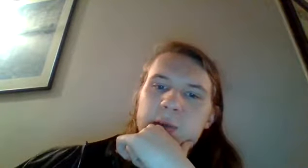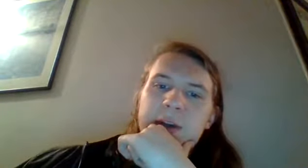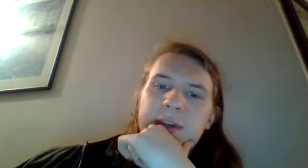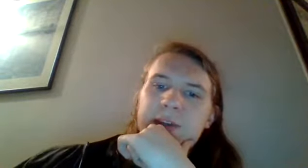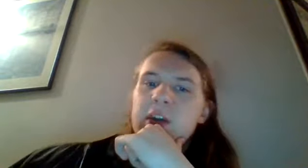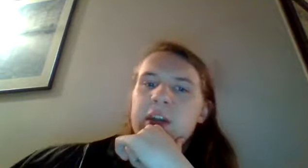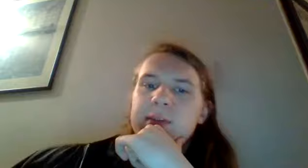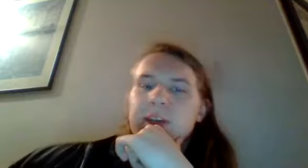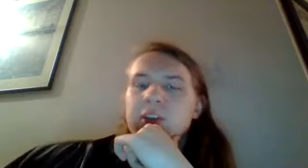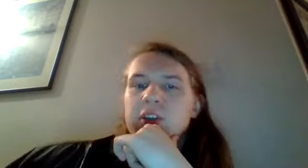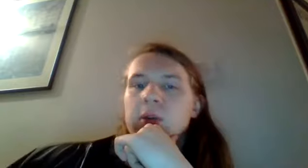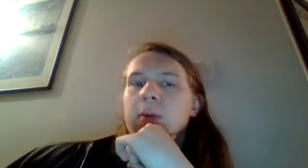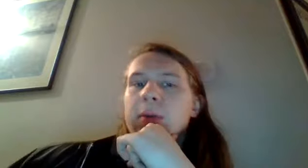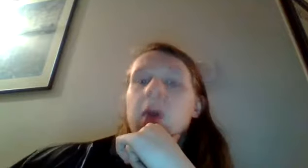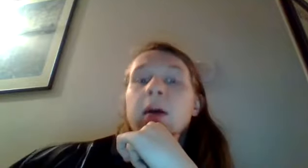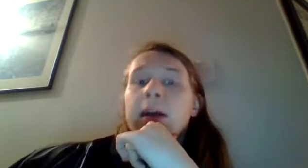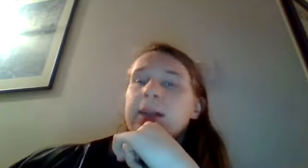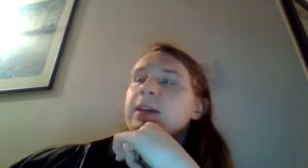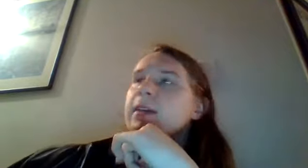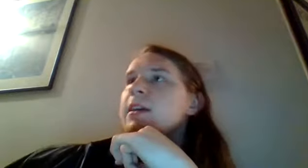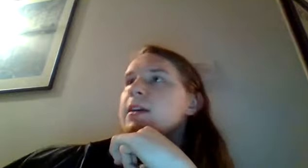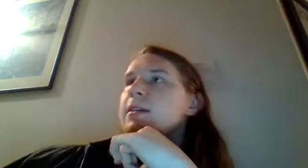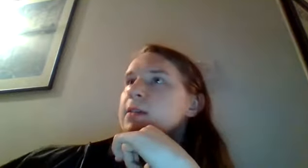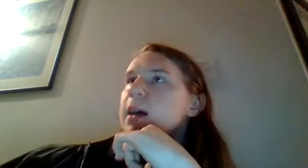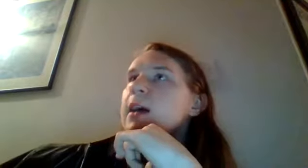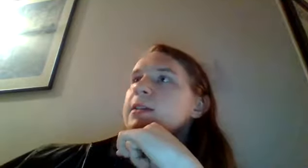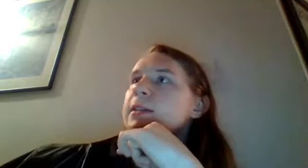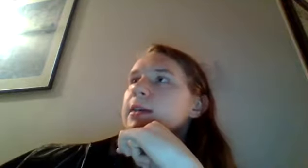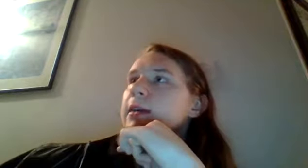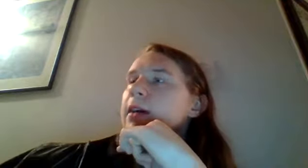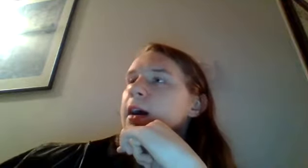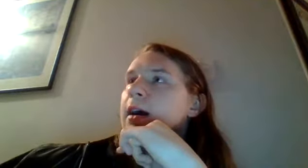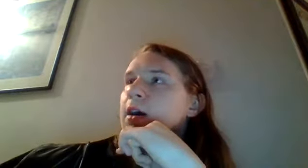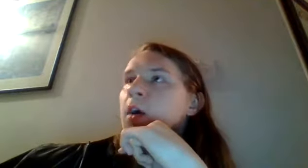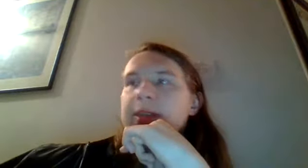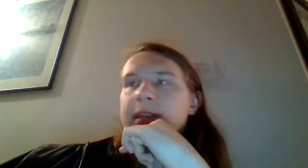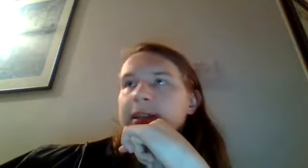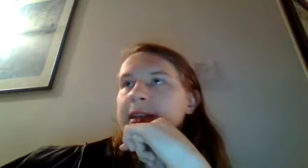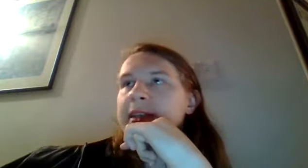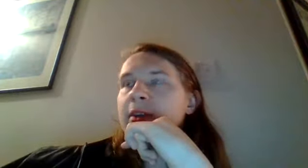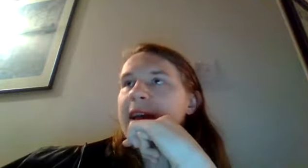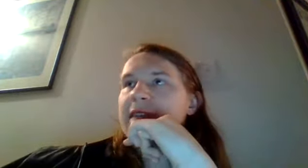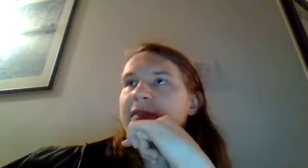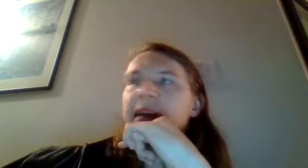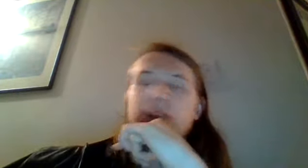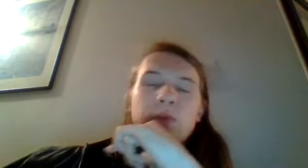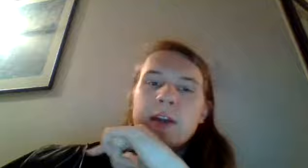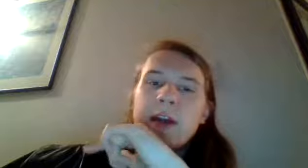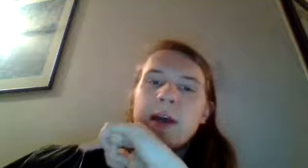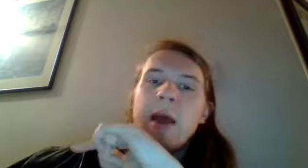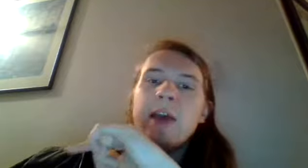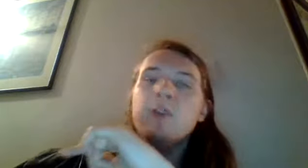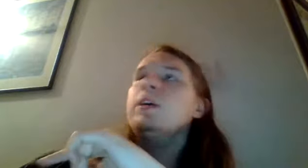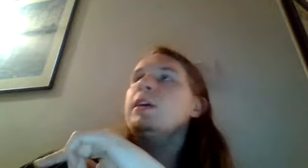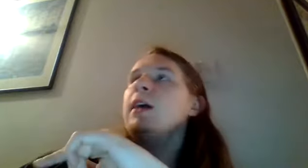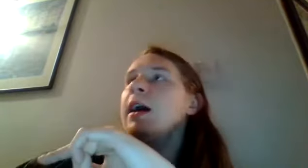wondering if any of yasha was actually gonna show up at all and he he does uh almost in a tuxedo mask fashion when uh mayu uh